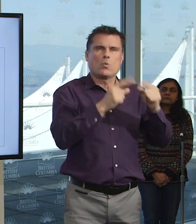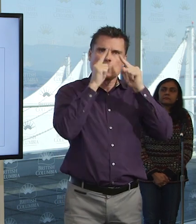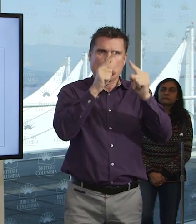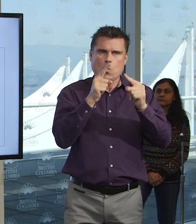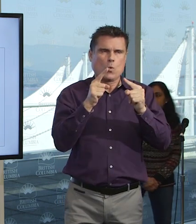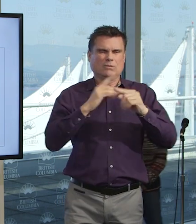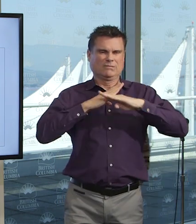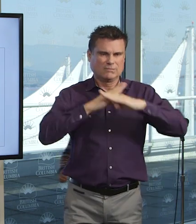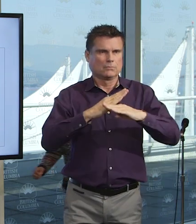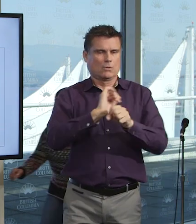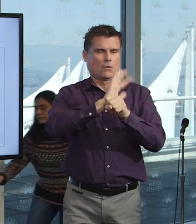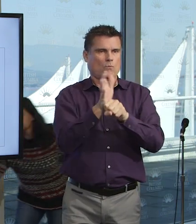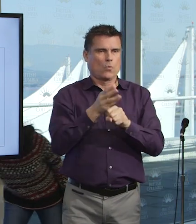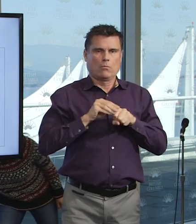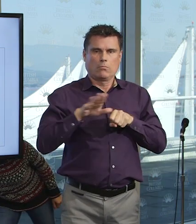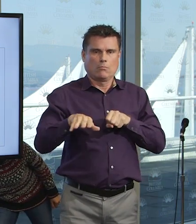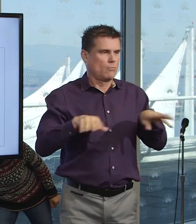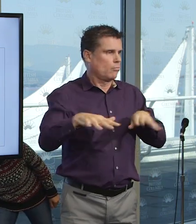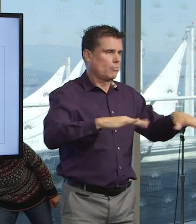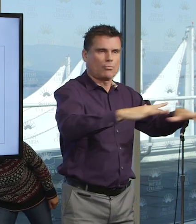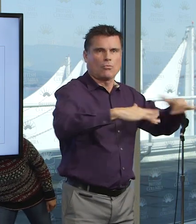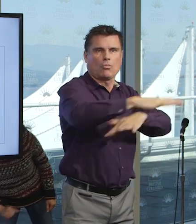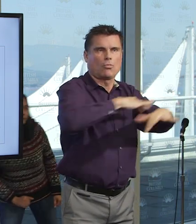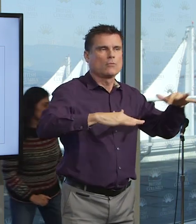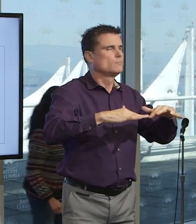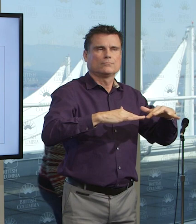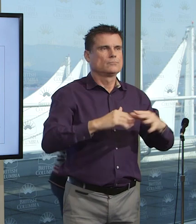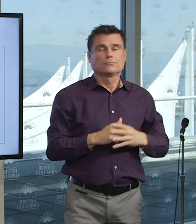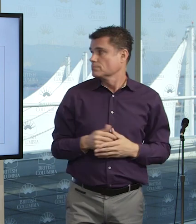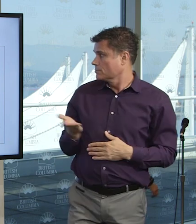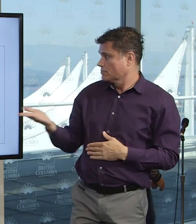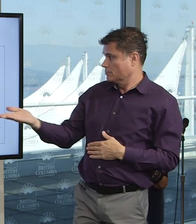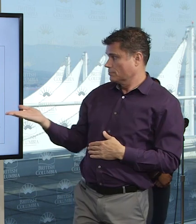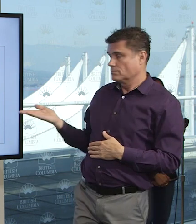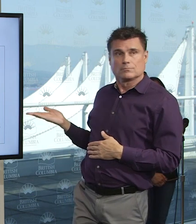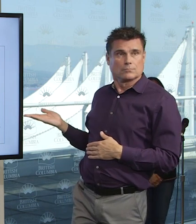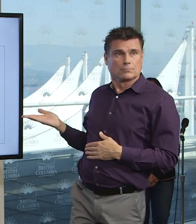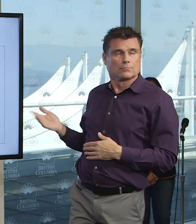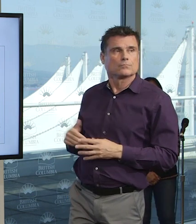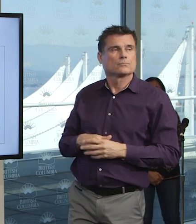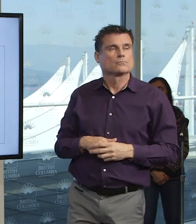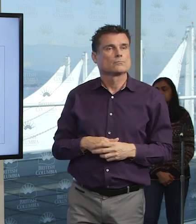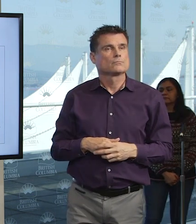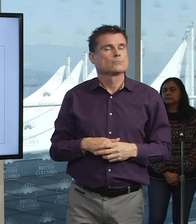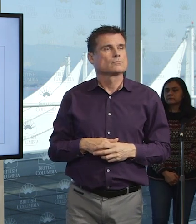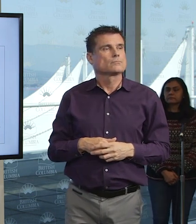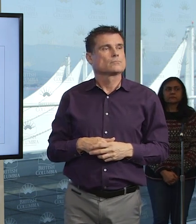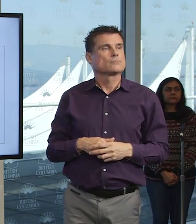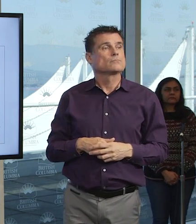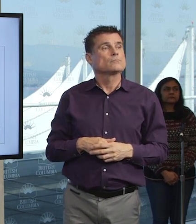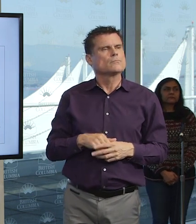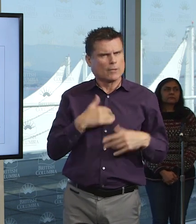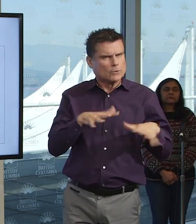I think, all right, we'll go to one other. I also wanted to give you an idea of what we've been following in terms of the